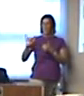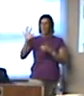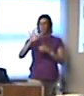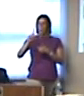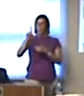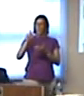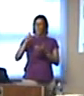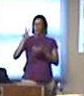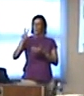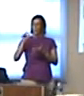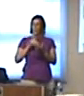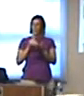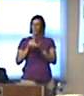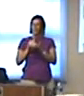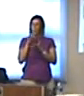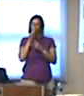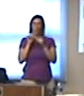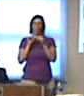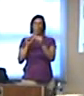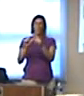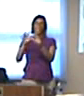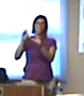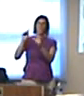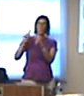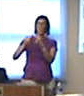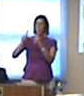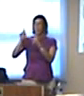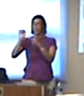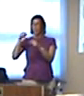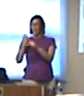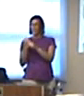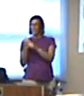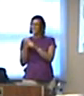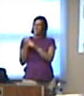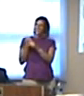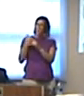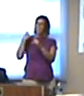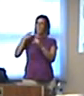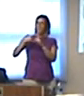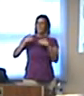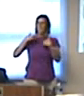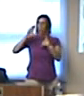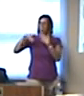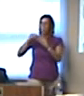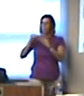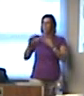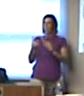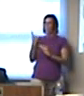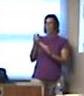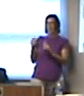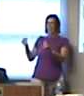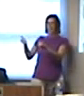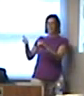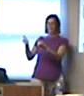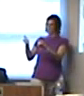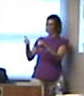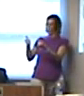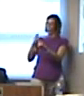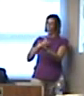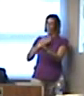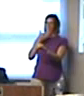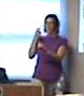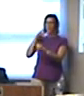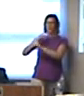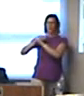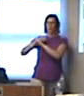million. That's going to last you 50 to 100 years. And you're going have all of your students on one campus for school security and safety